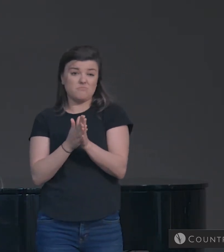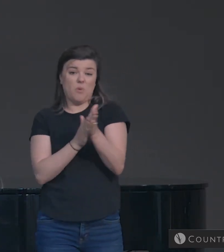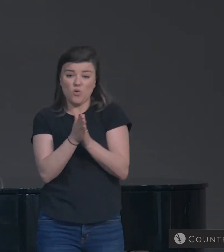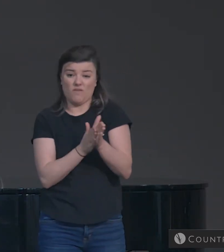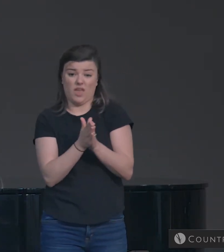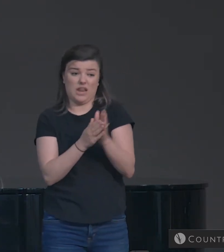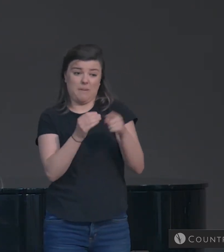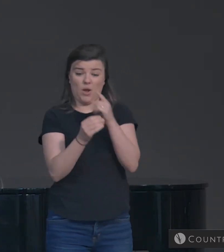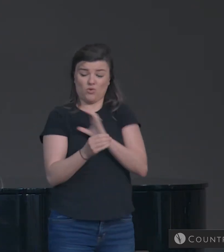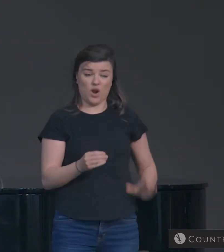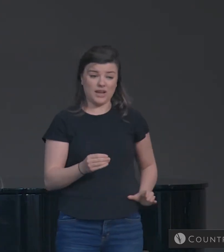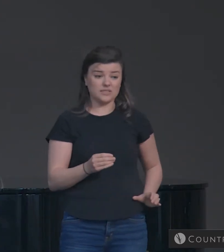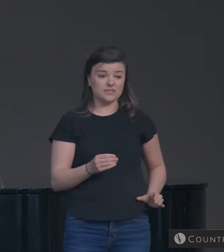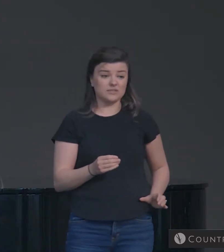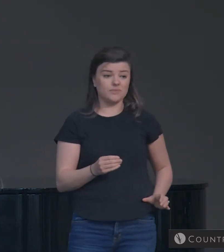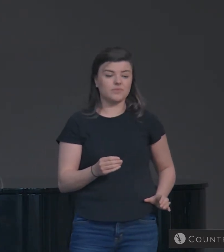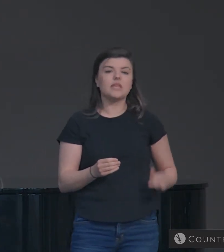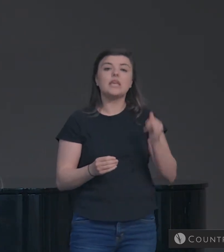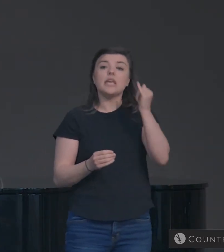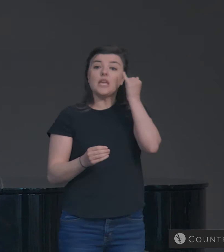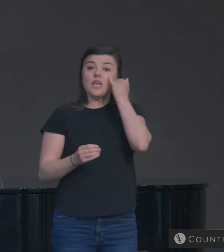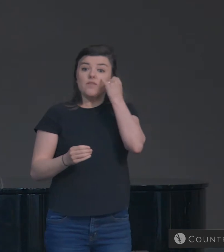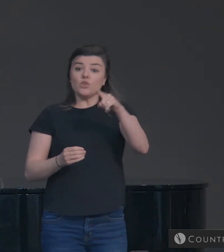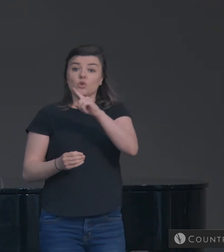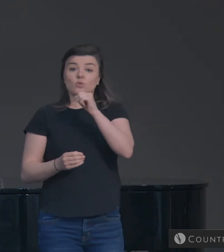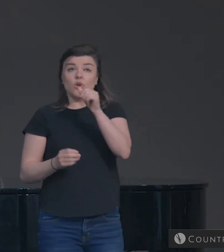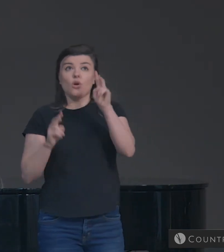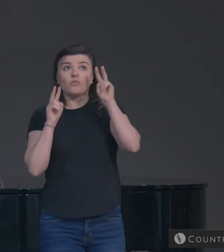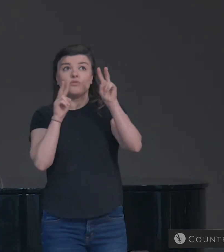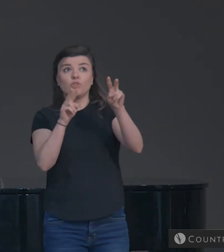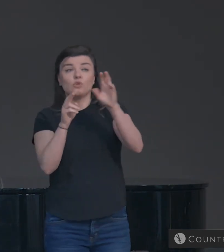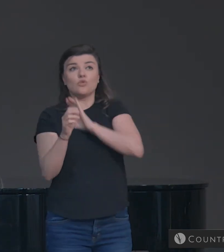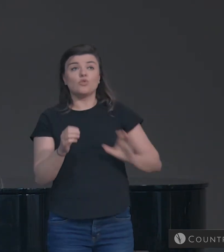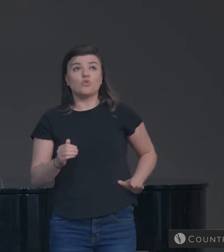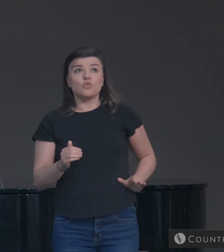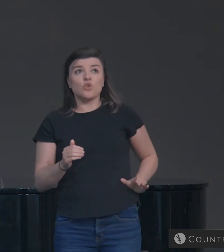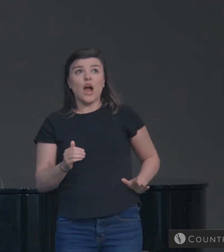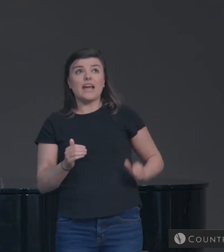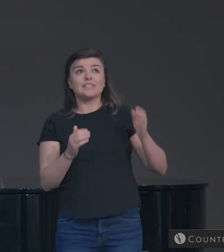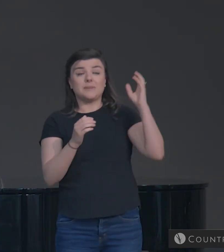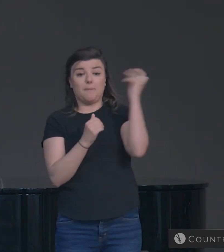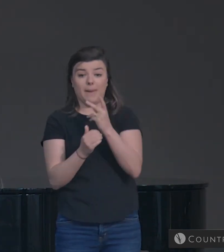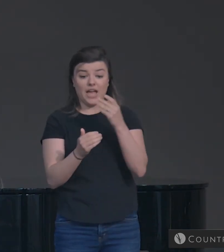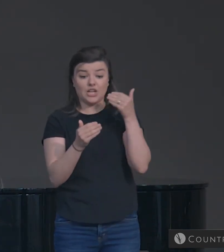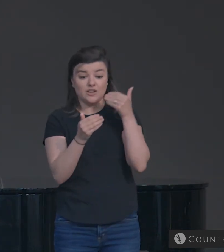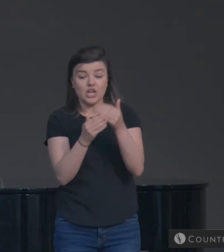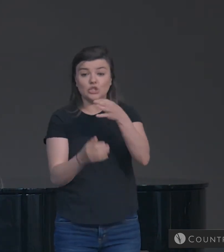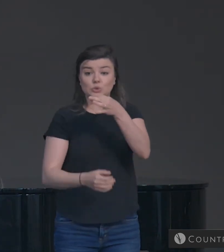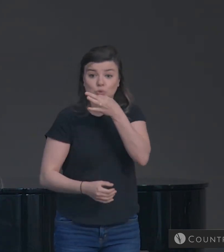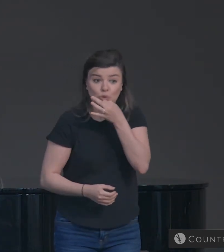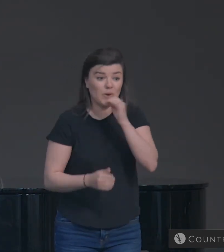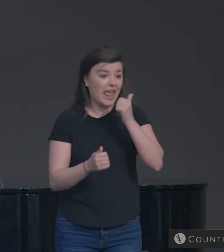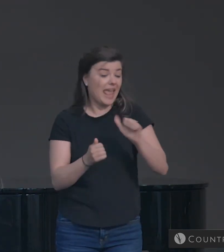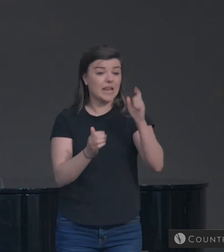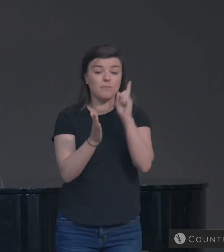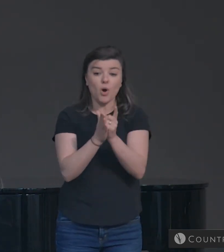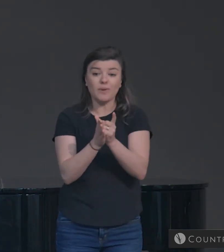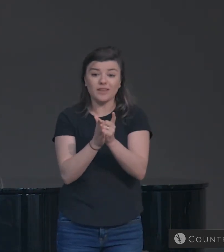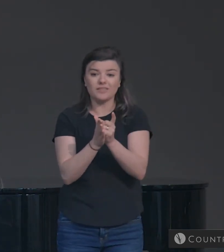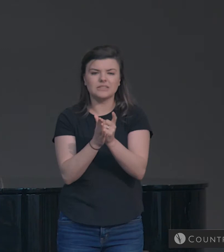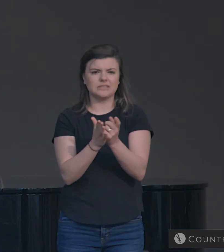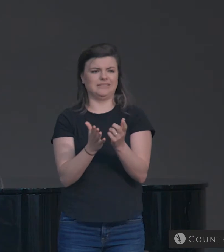When Christ's return is no longer seen as imminent, almost here, any moment, life is left